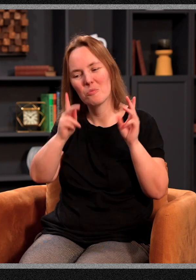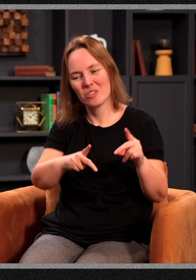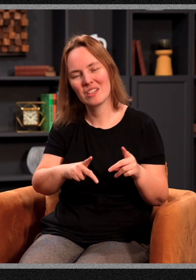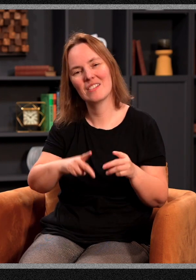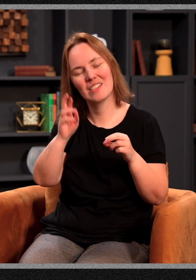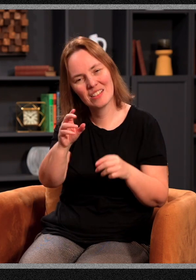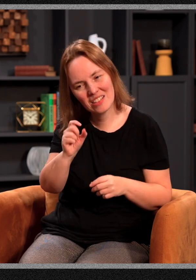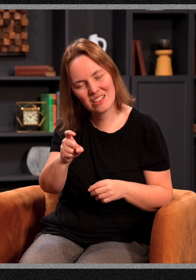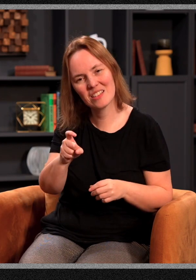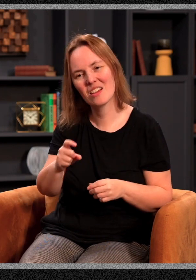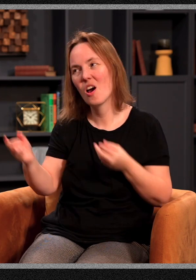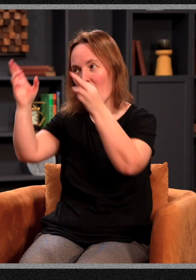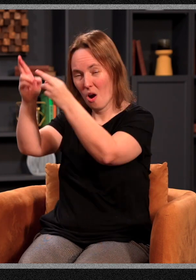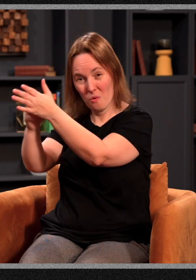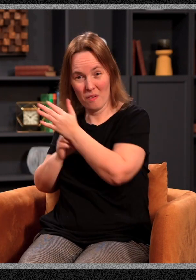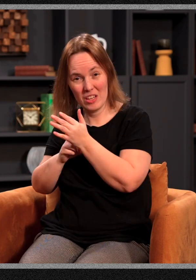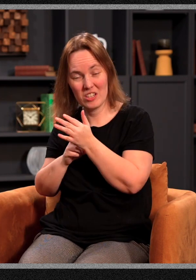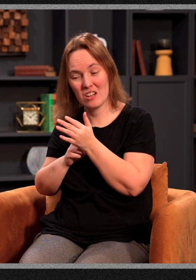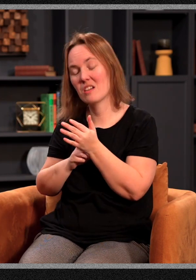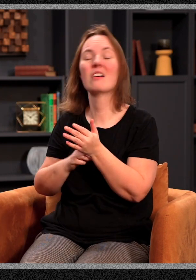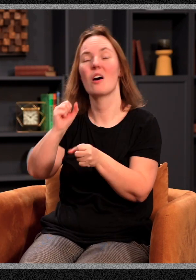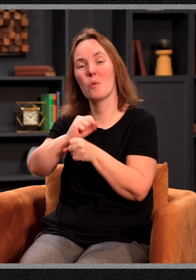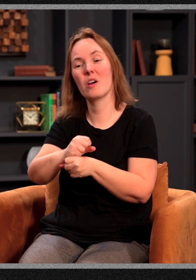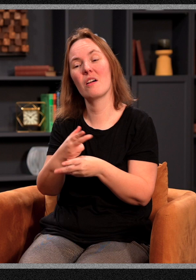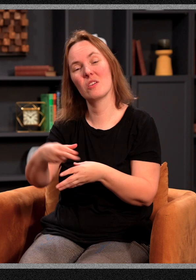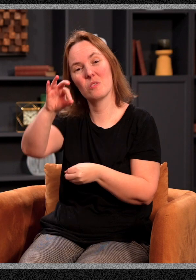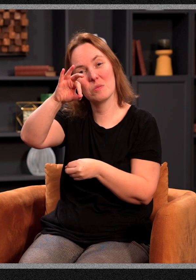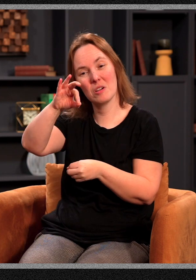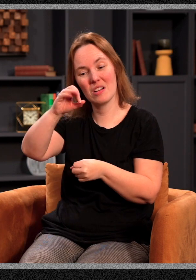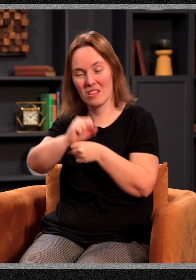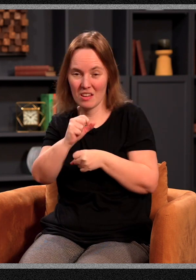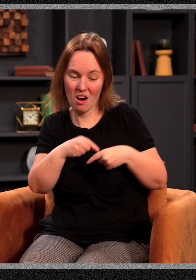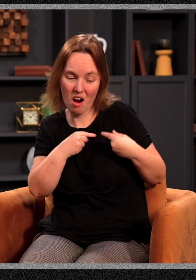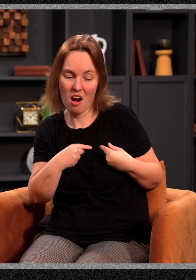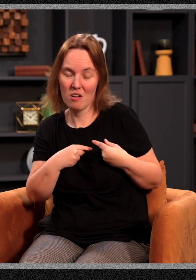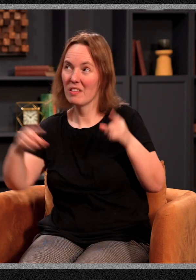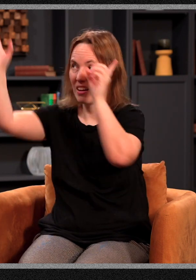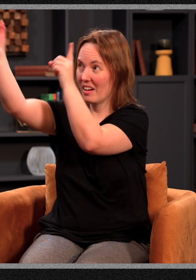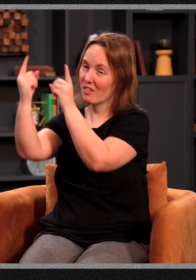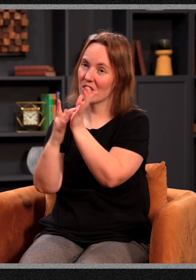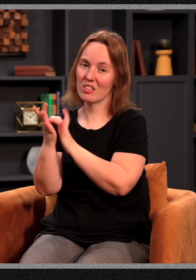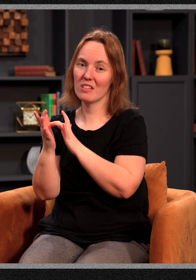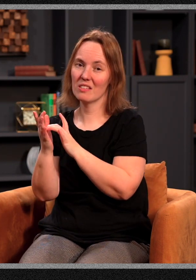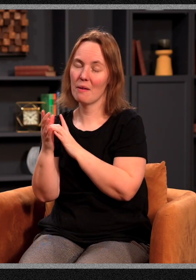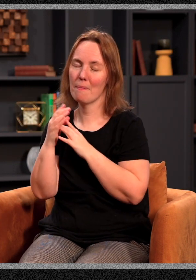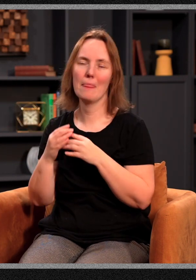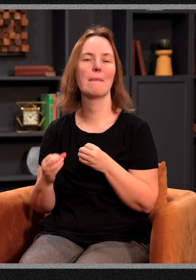have a revelation of the spirit of God, a work of the spirit in their heart where they encounter Jesus, most